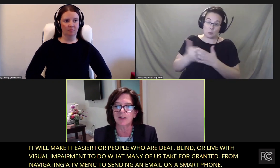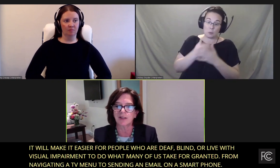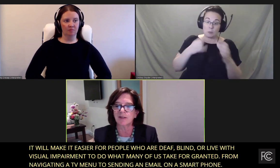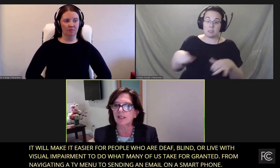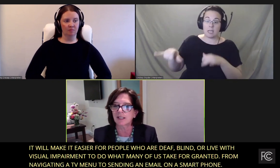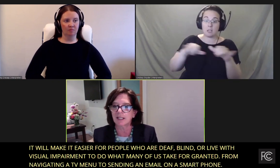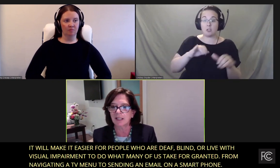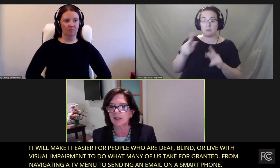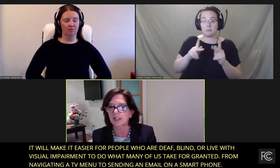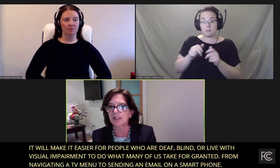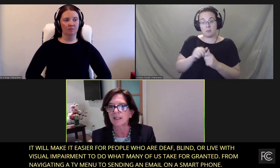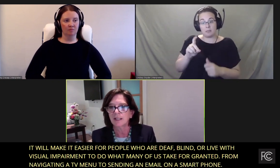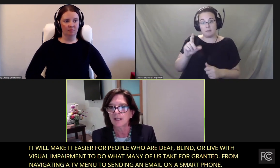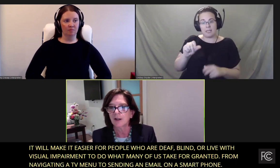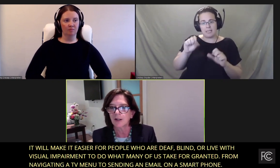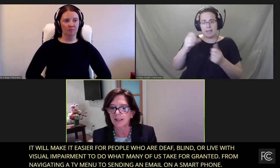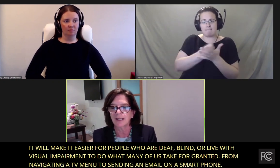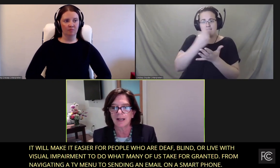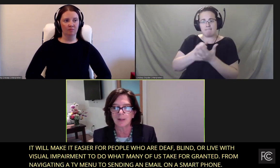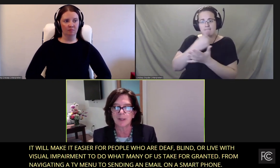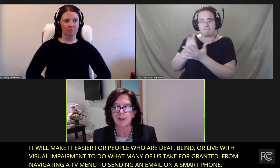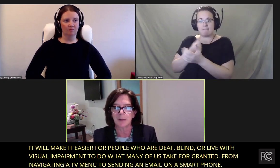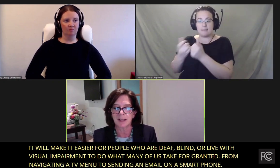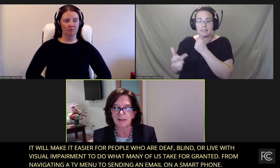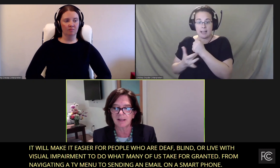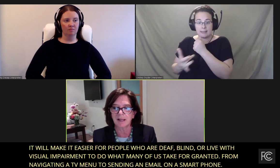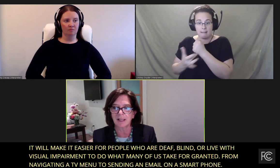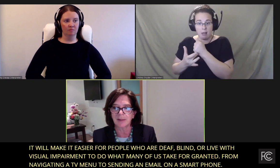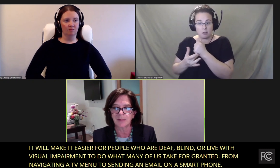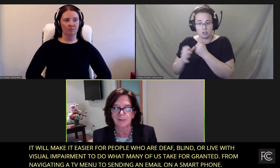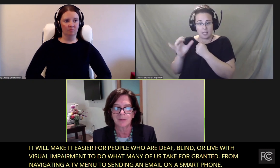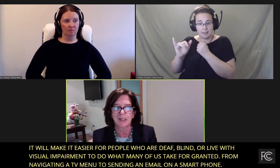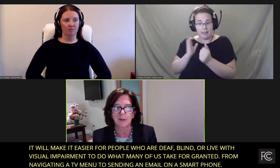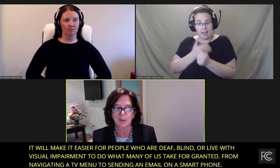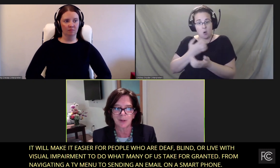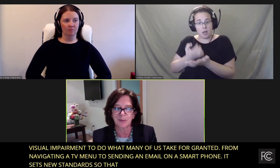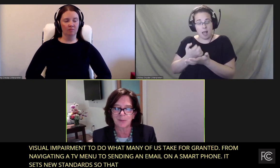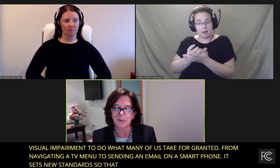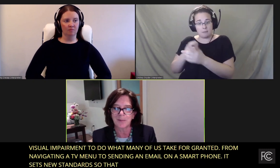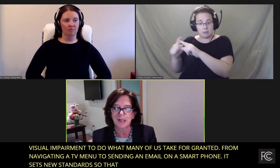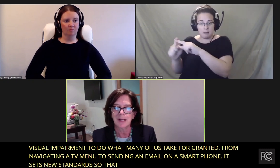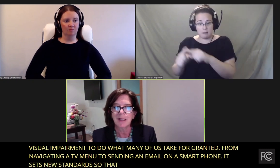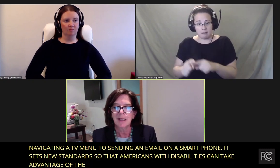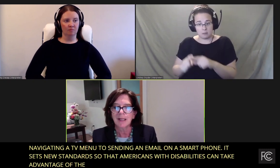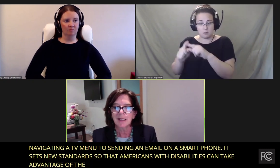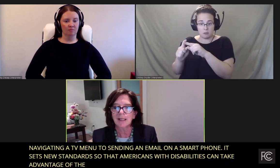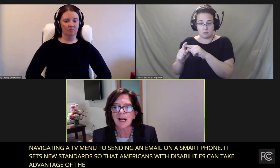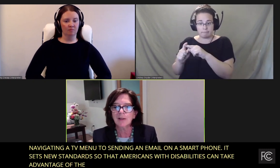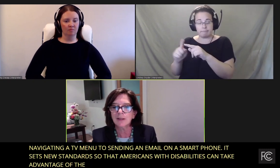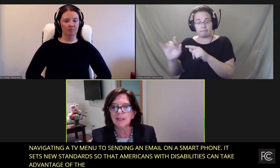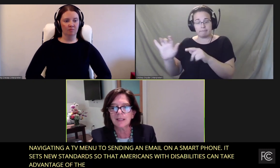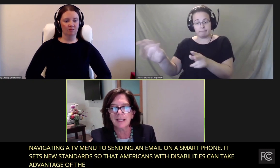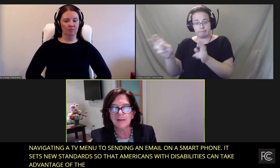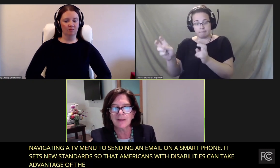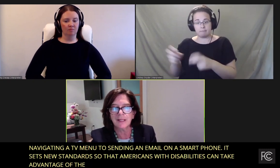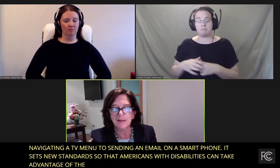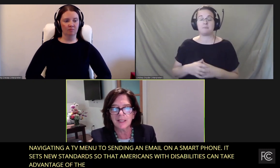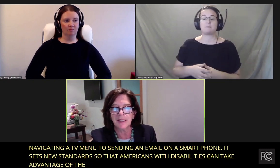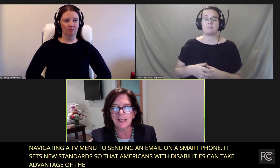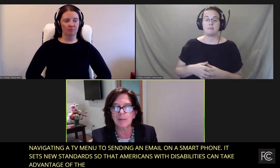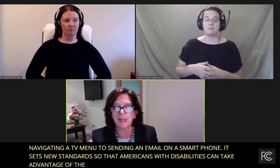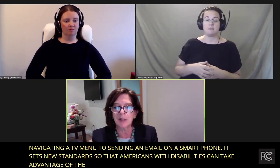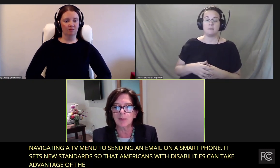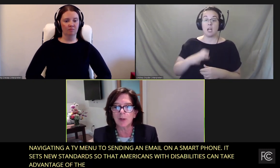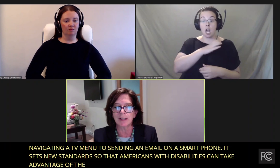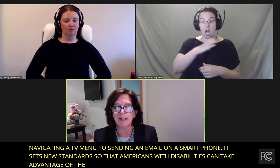advantage of the technology our economy depends on, end quote. Diane Congress gave the